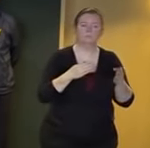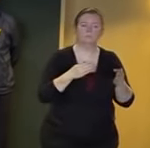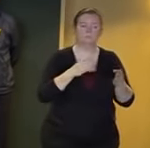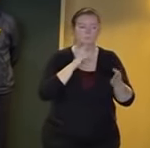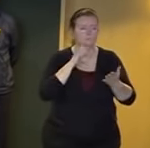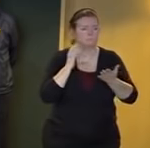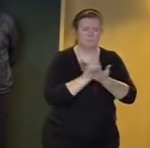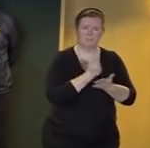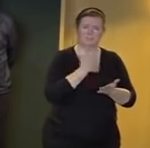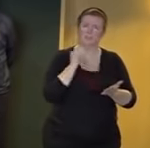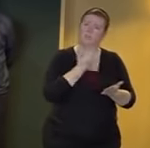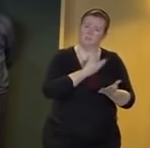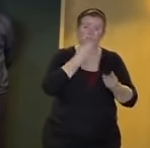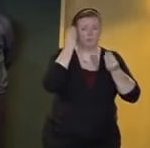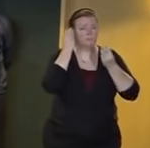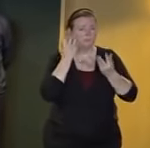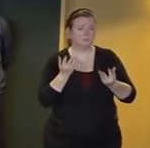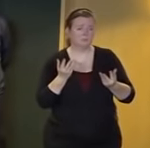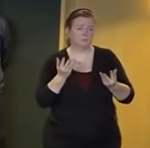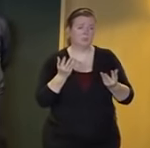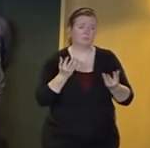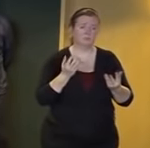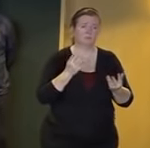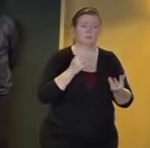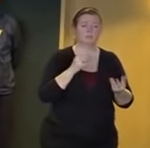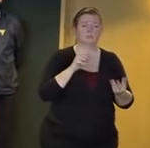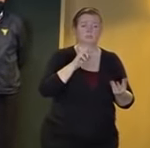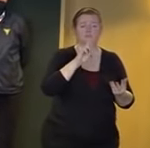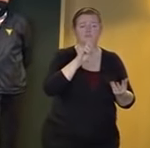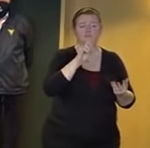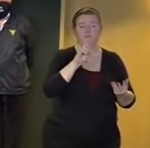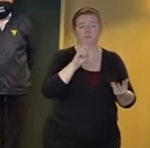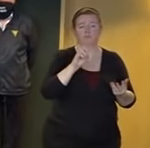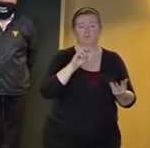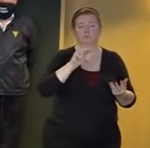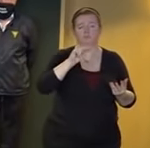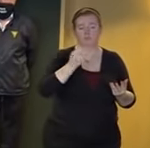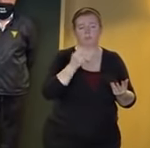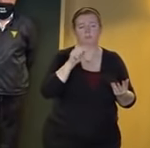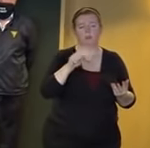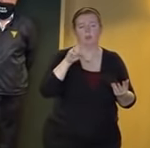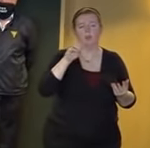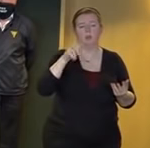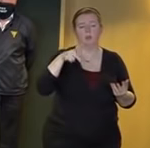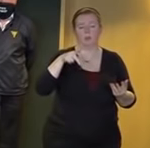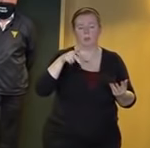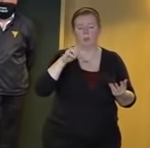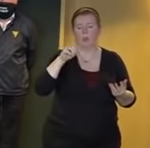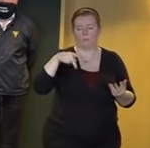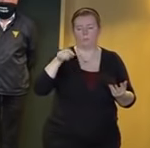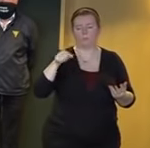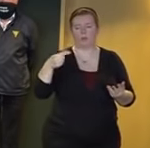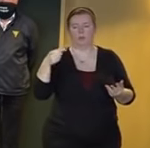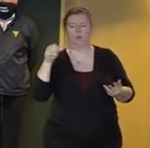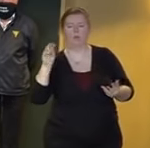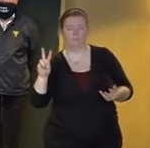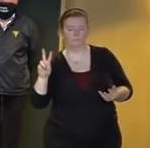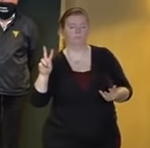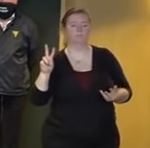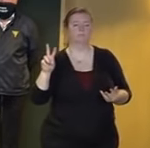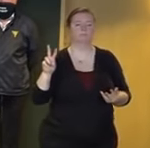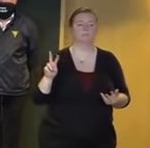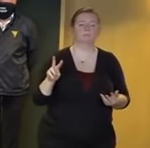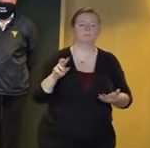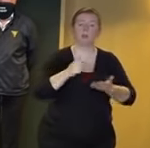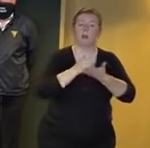njohsp.gov and they can connect through all the other information that you possibly need to make sure you're making informed decisions to protect